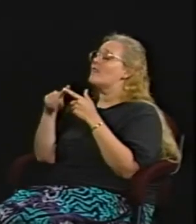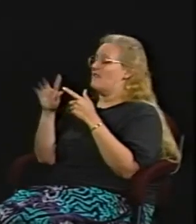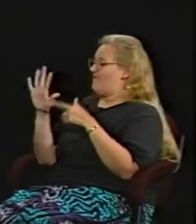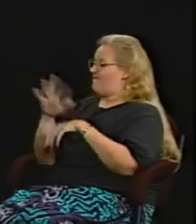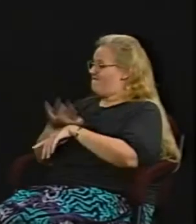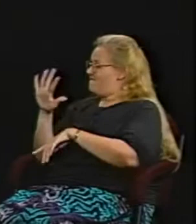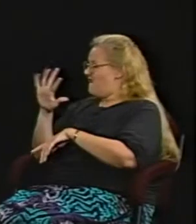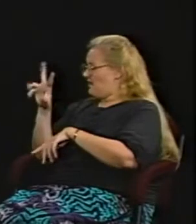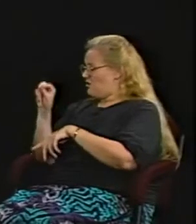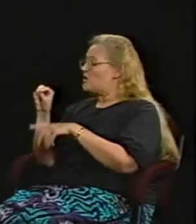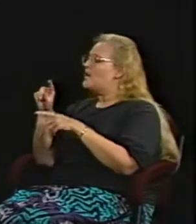Okay.